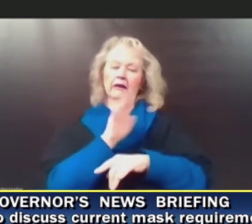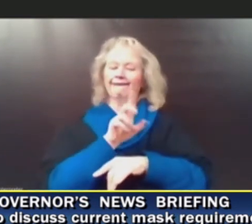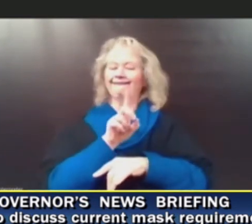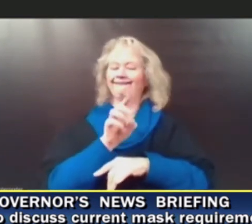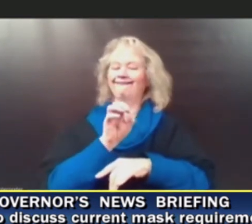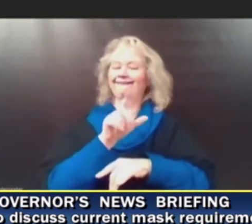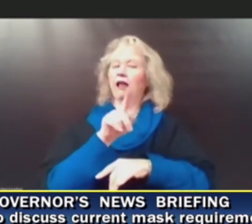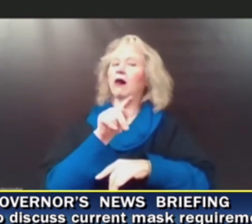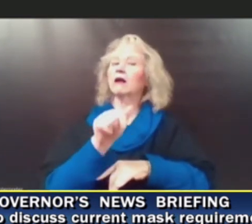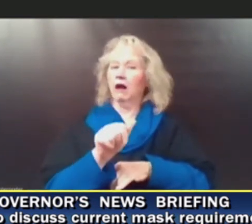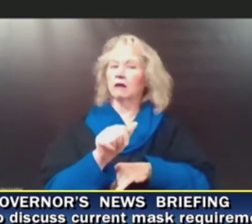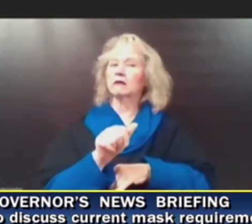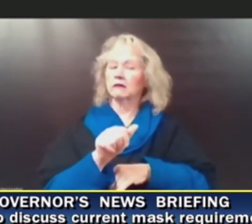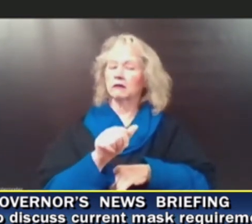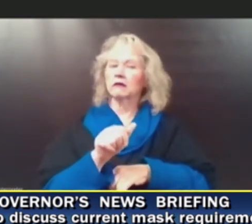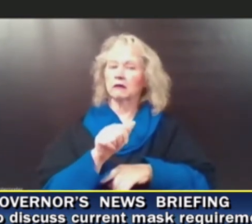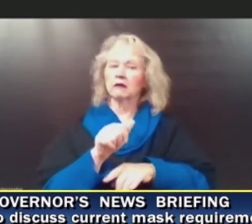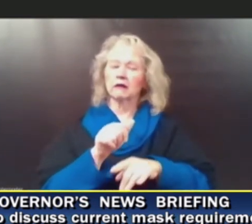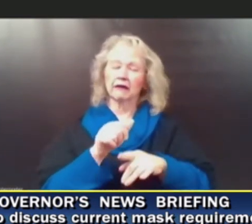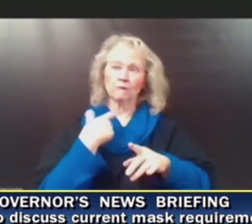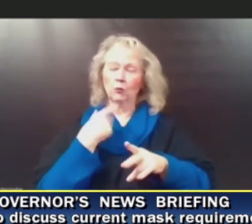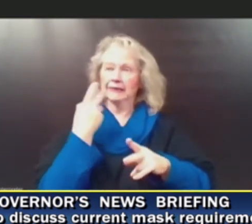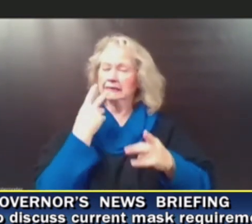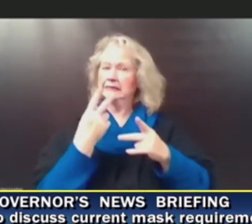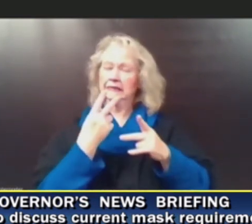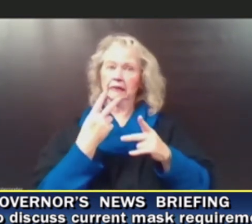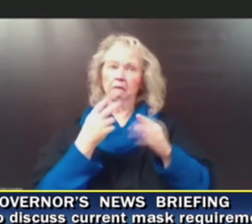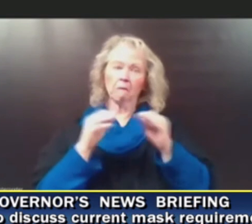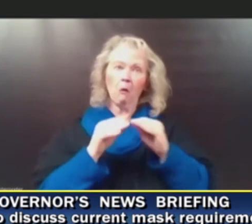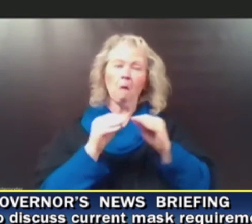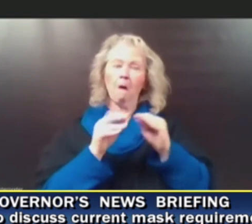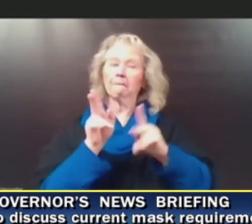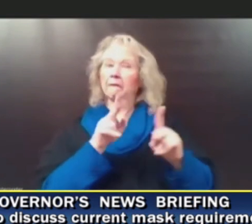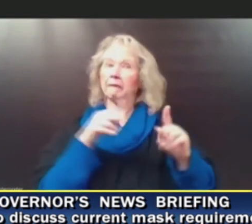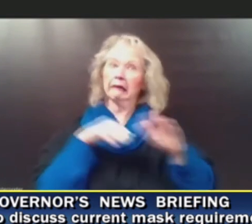perhaps as evidenced by a greatly increasing hospitalizations.